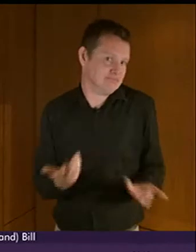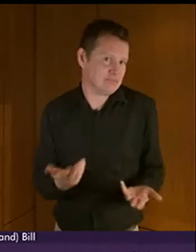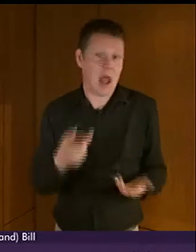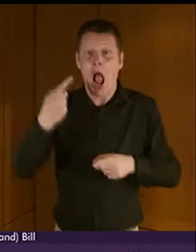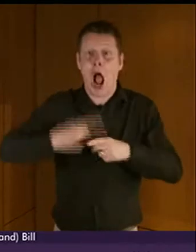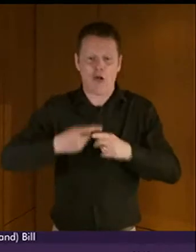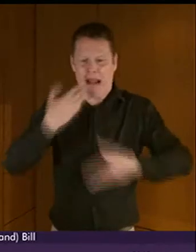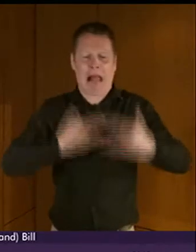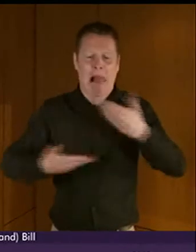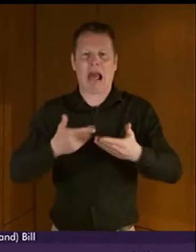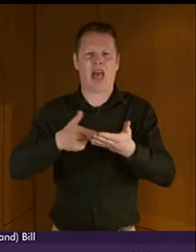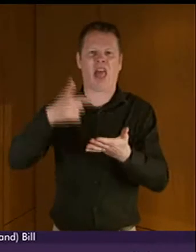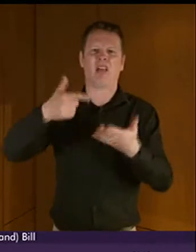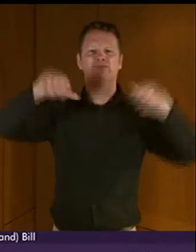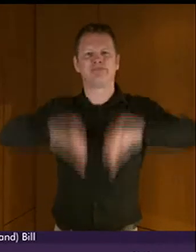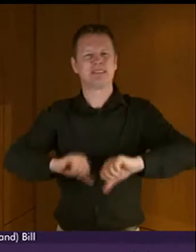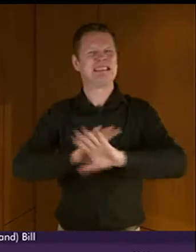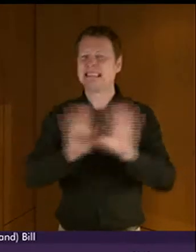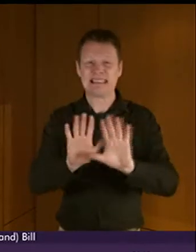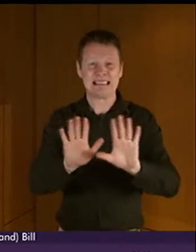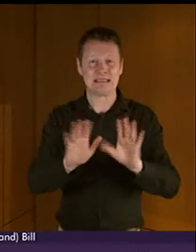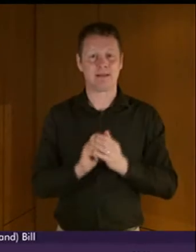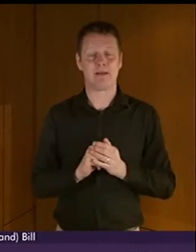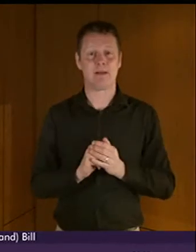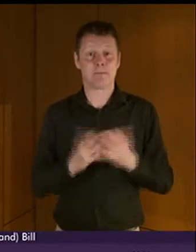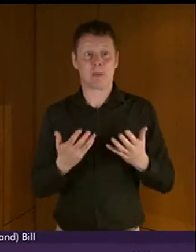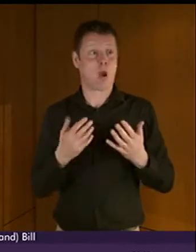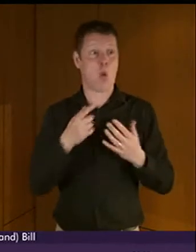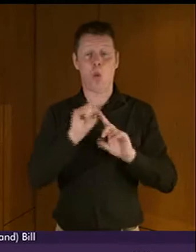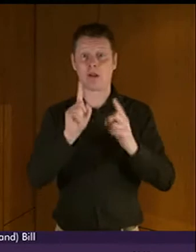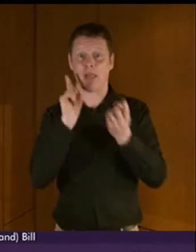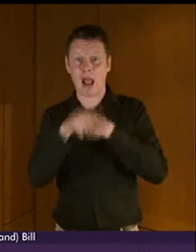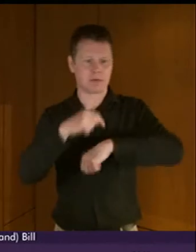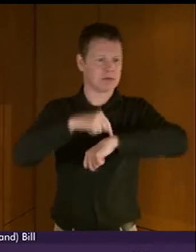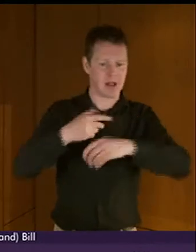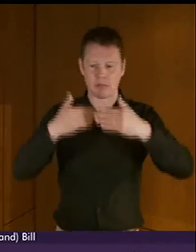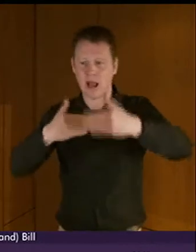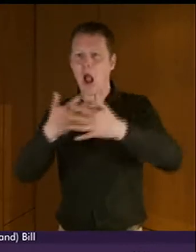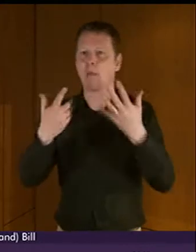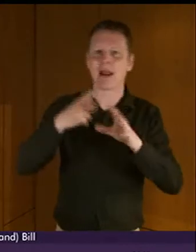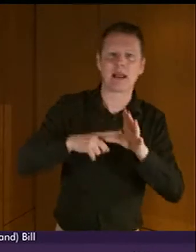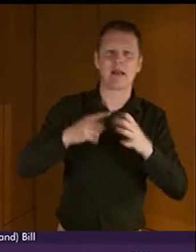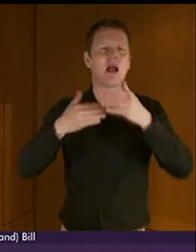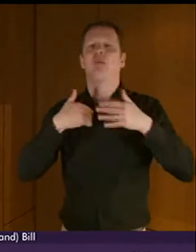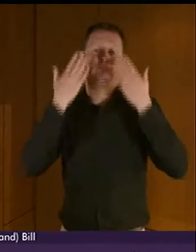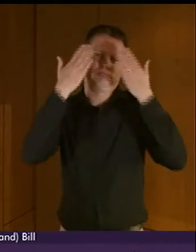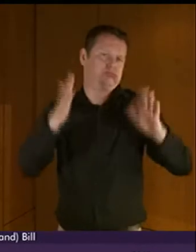in hurrying and getting it less than right. I have no idea what the answer to that should be. I couldn't dream of putting a number on it. But I think we must be very careful to make